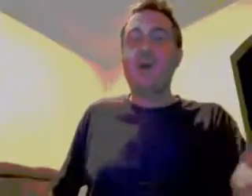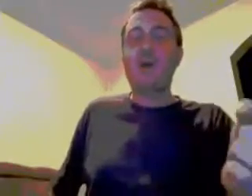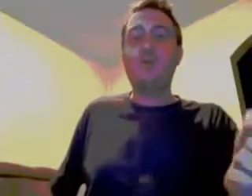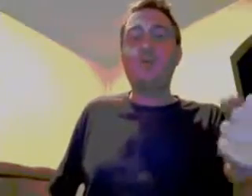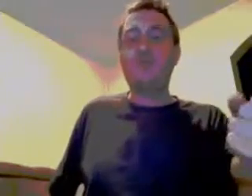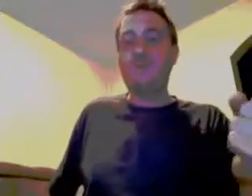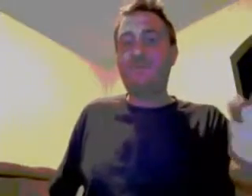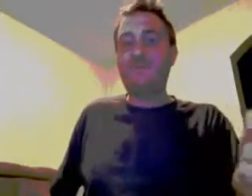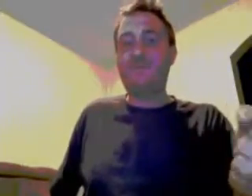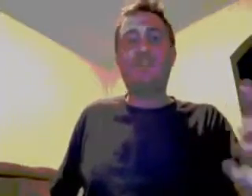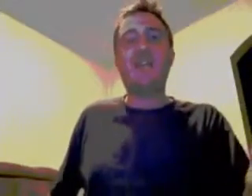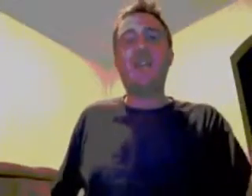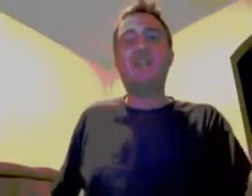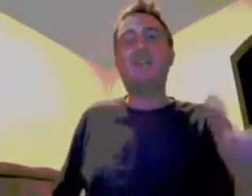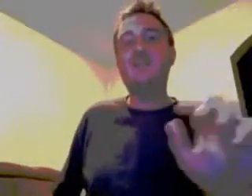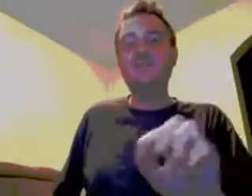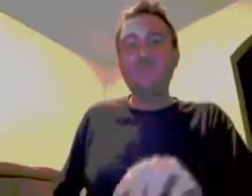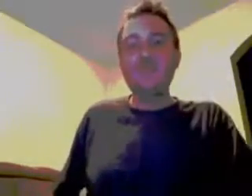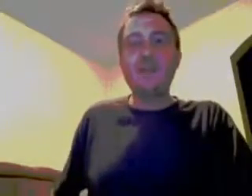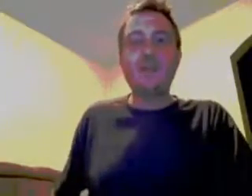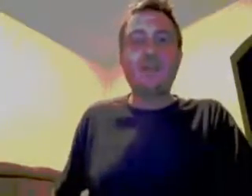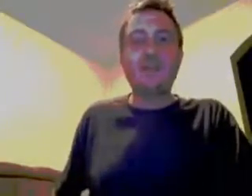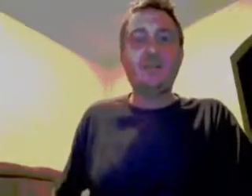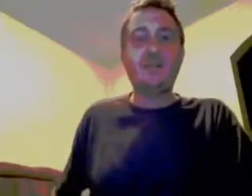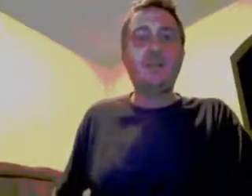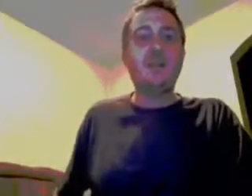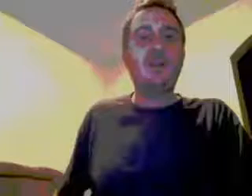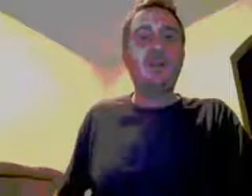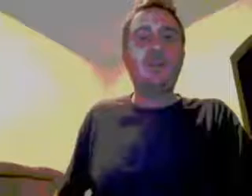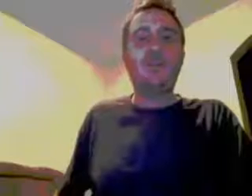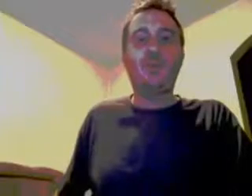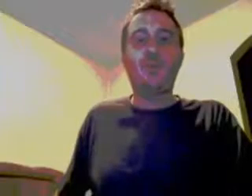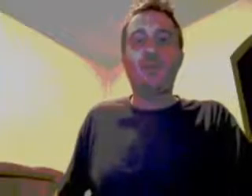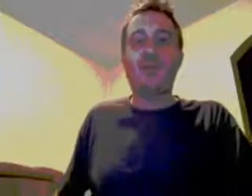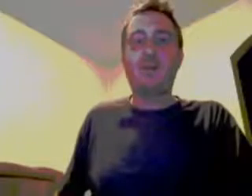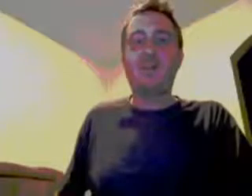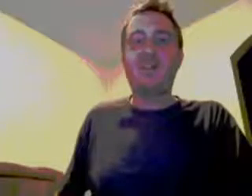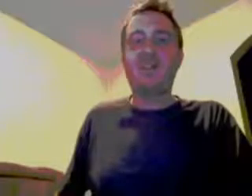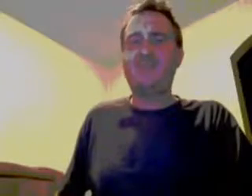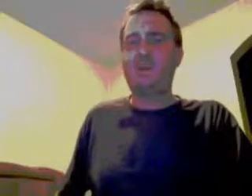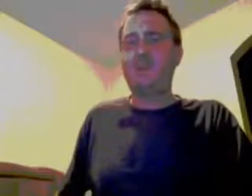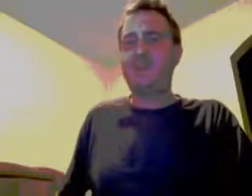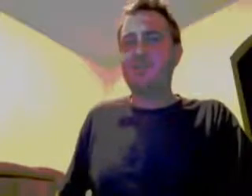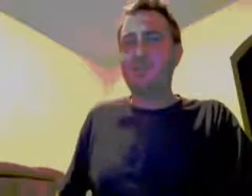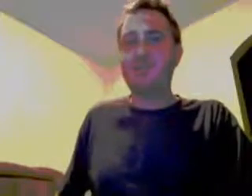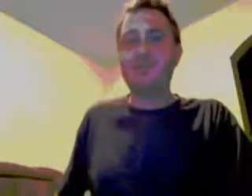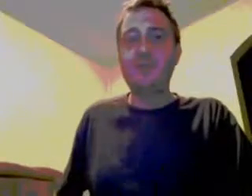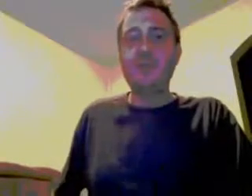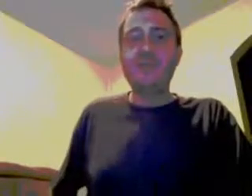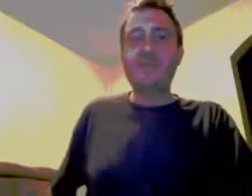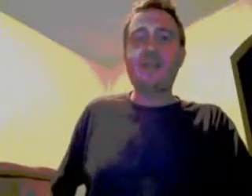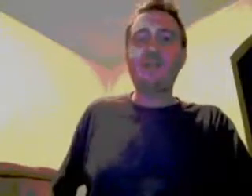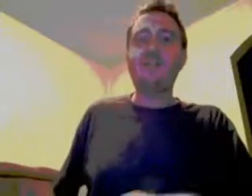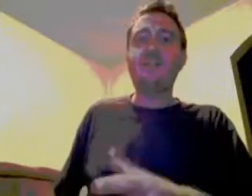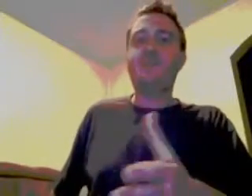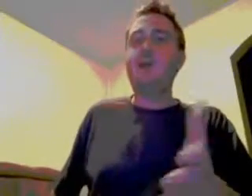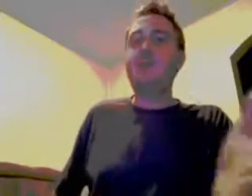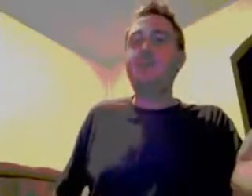Colorado into fiscal chaos, and it didn't improve our state's public schools. Second, she proudly